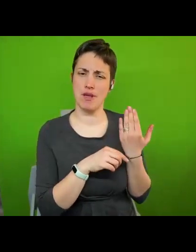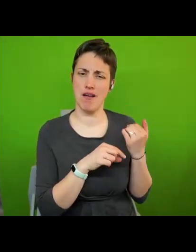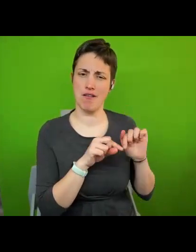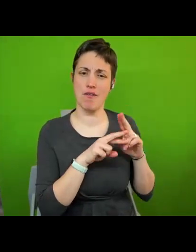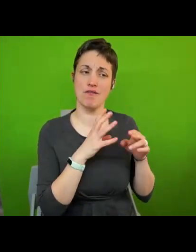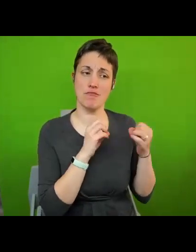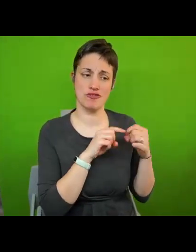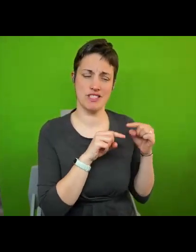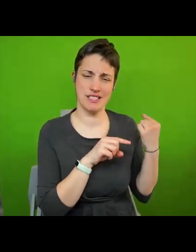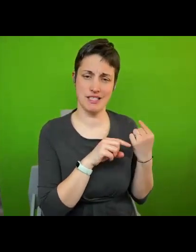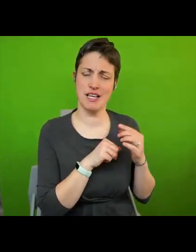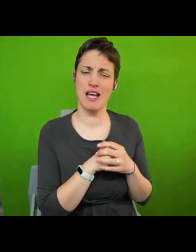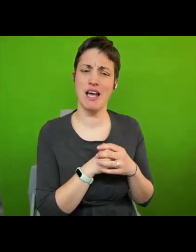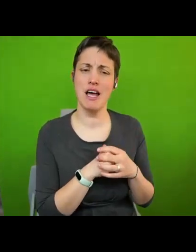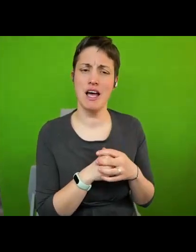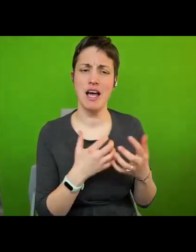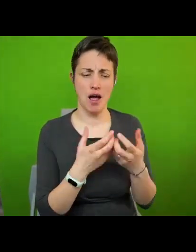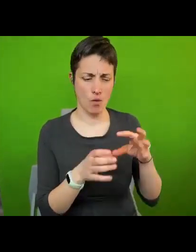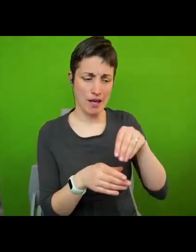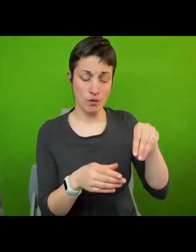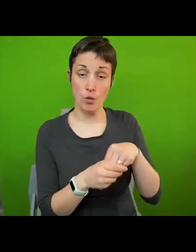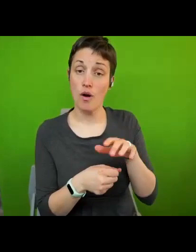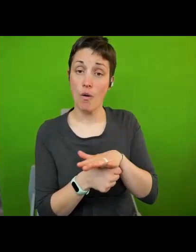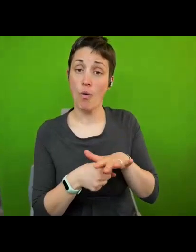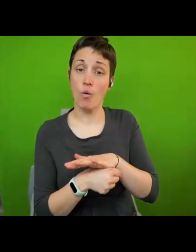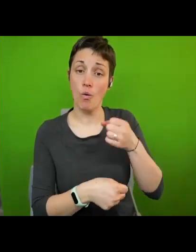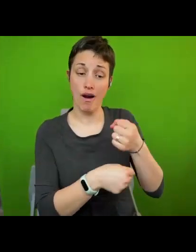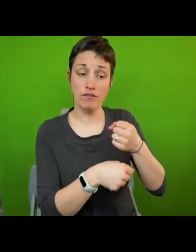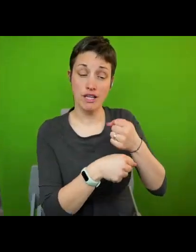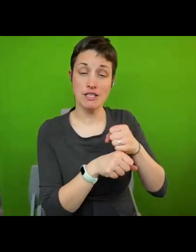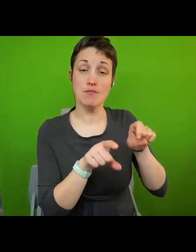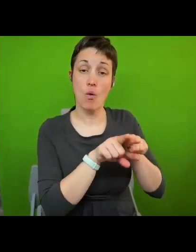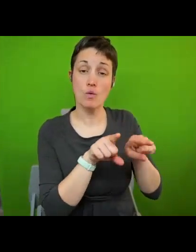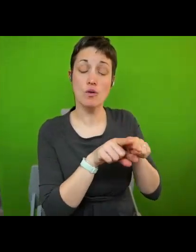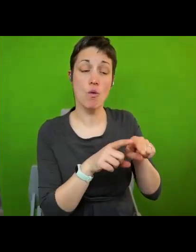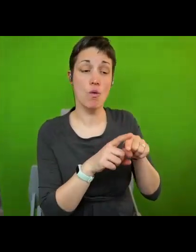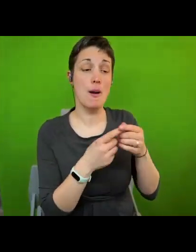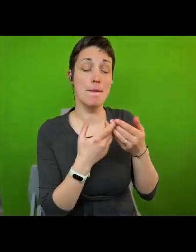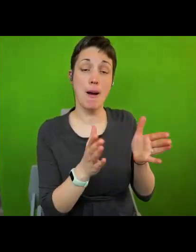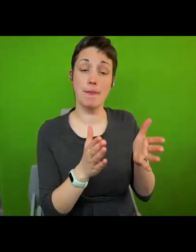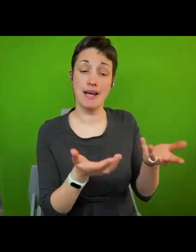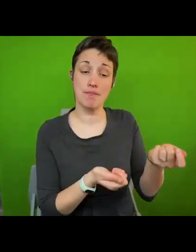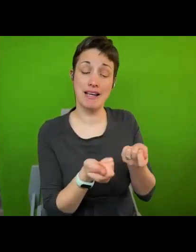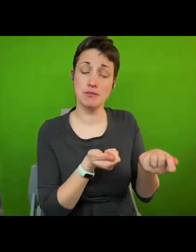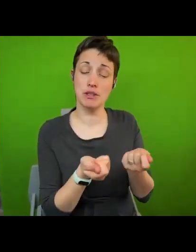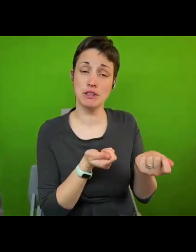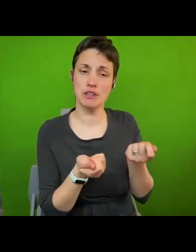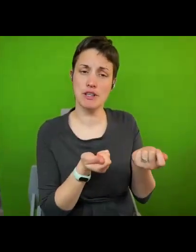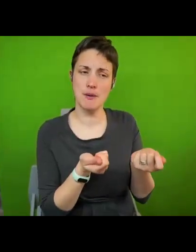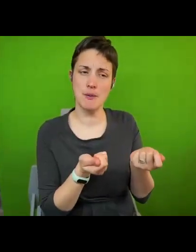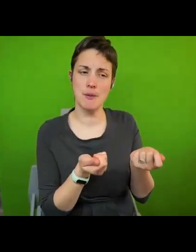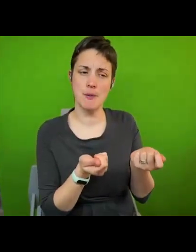rights not just in local governance but in local public management what are the tools and the means